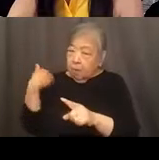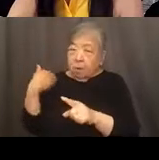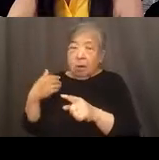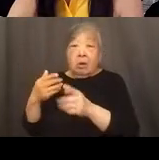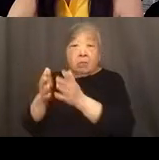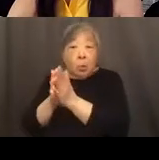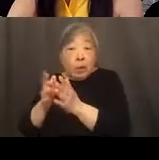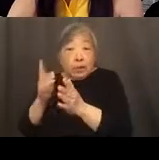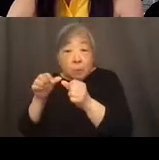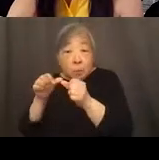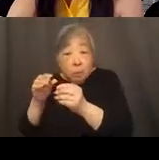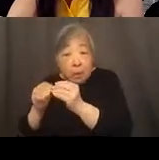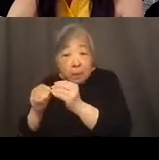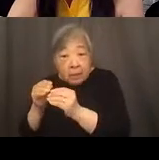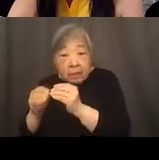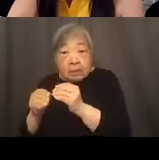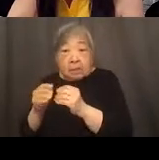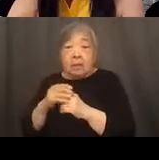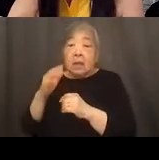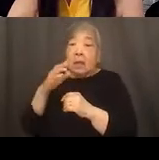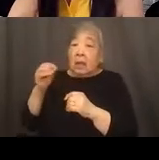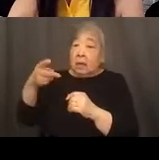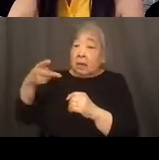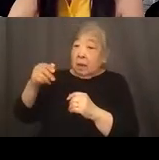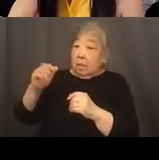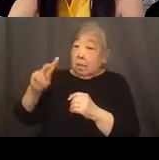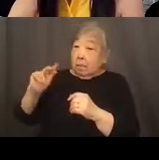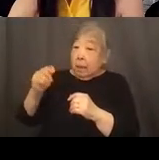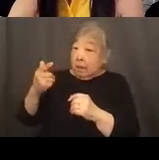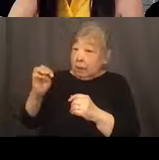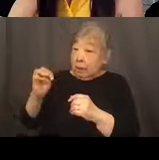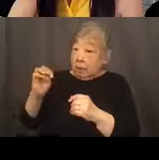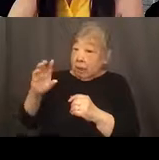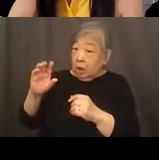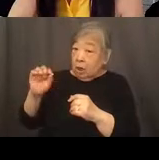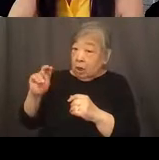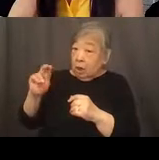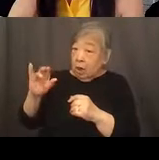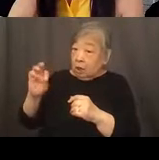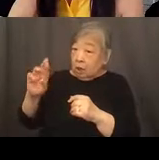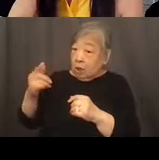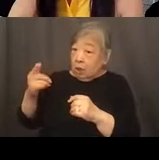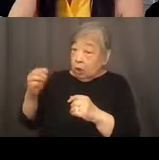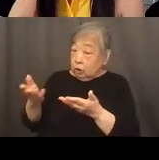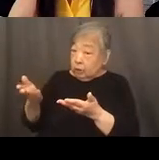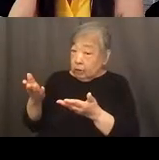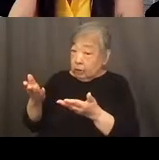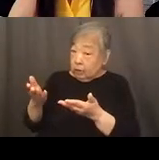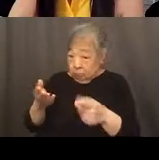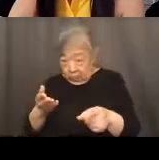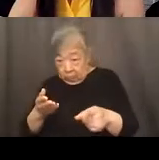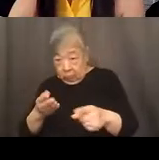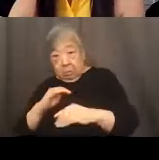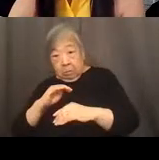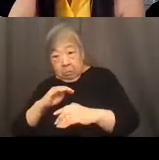and package concierge services, um, you know, meeting our customers where they are. And if